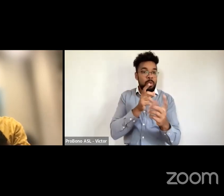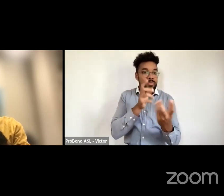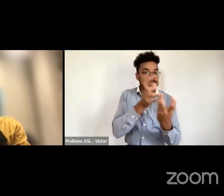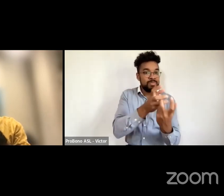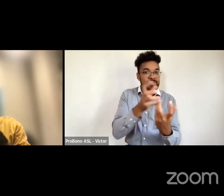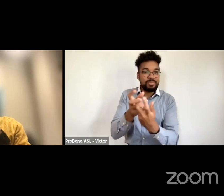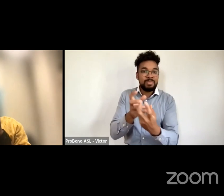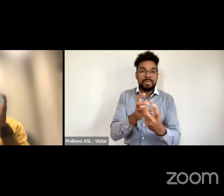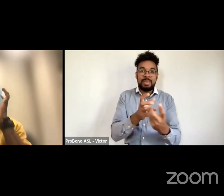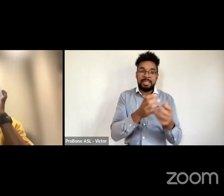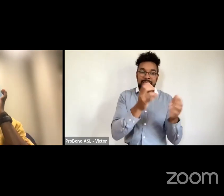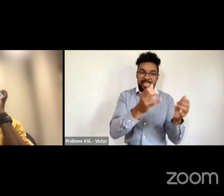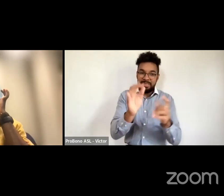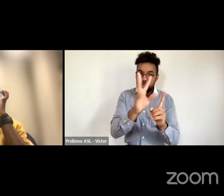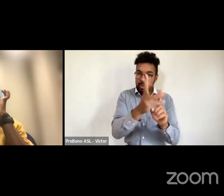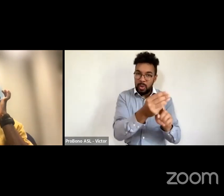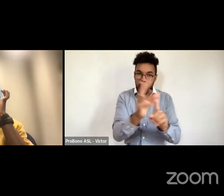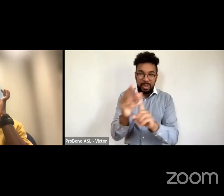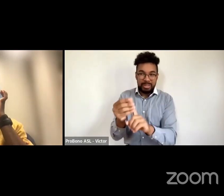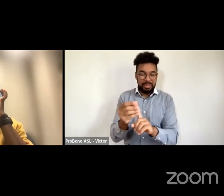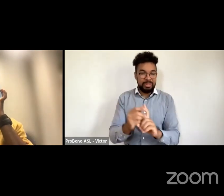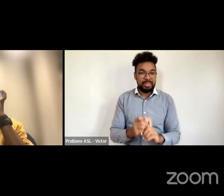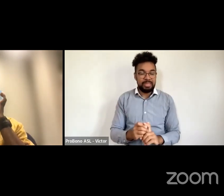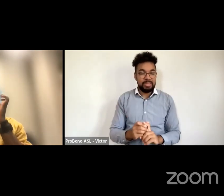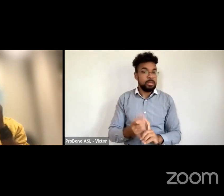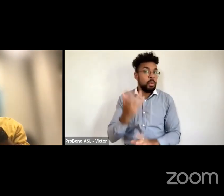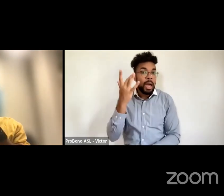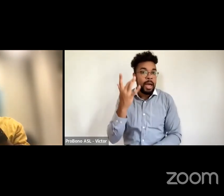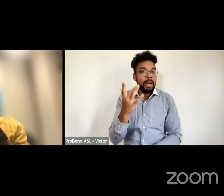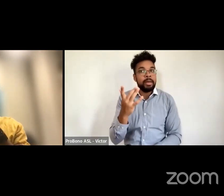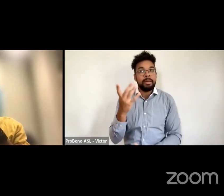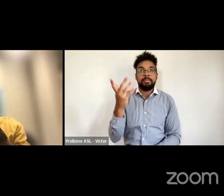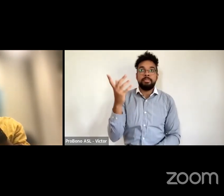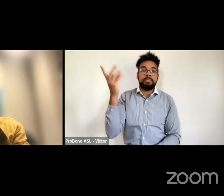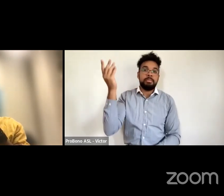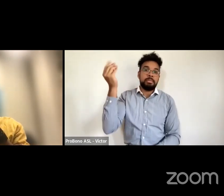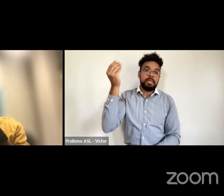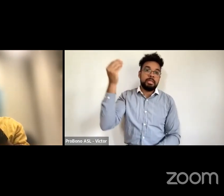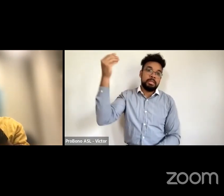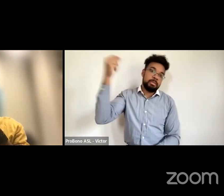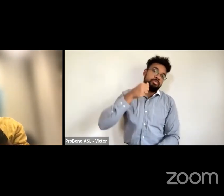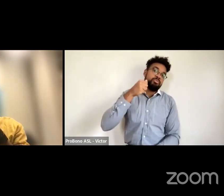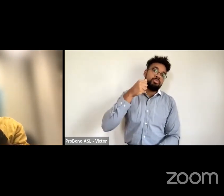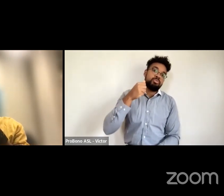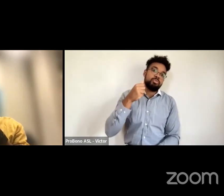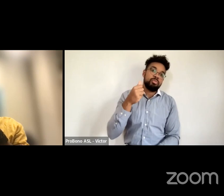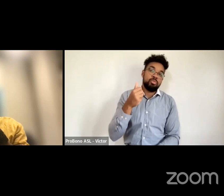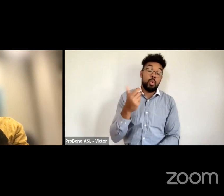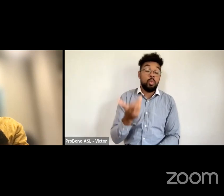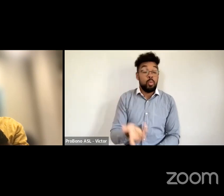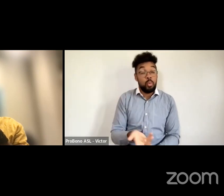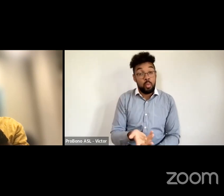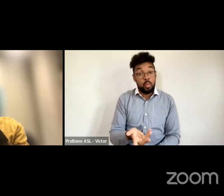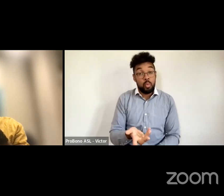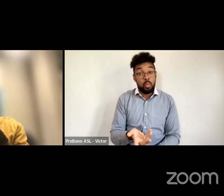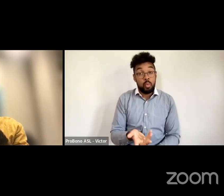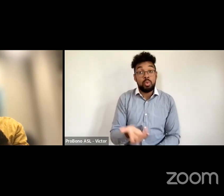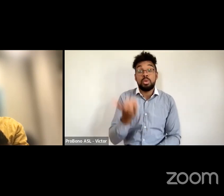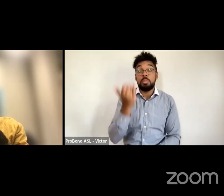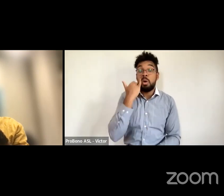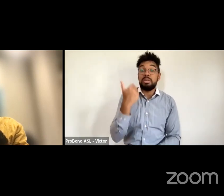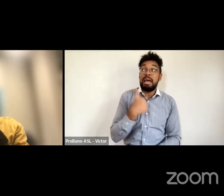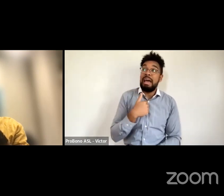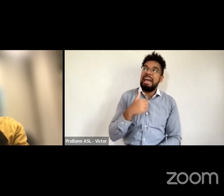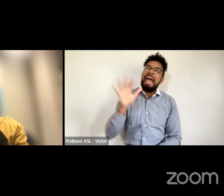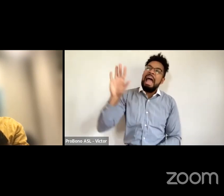is because finance was available readily available so if we say okay we're not going to um we're going to shy away from that